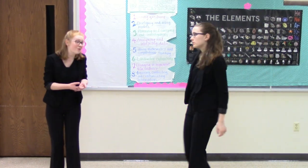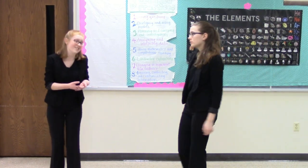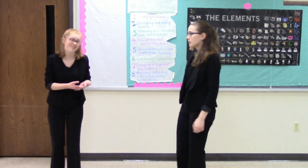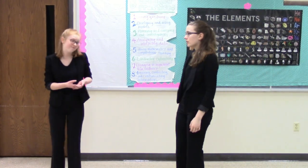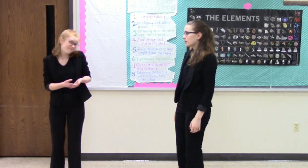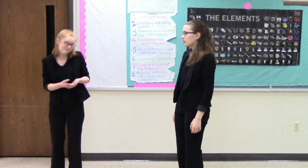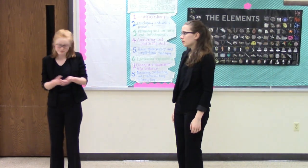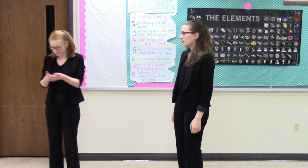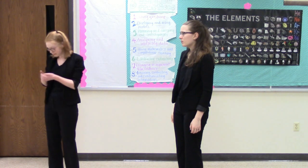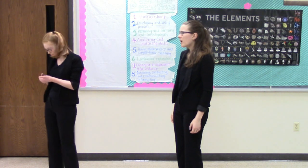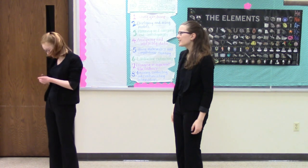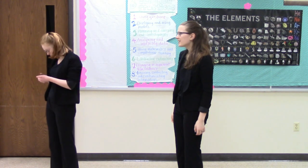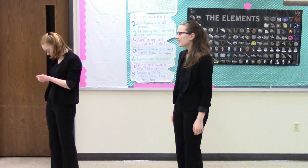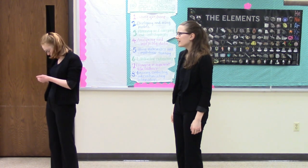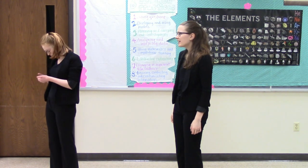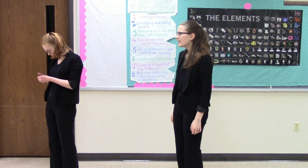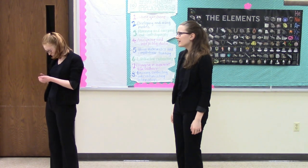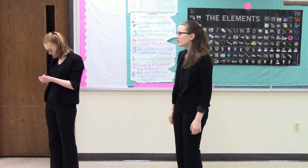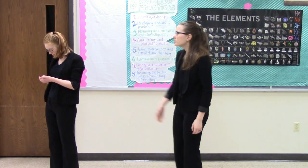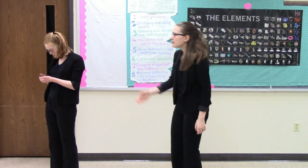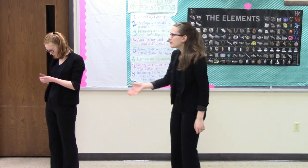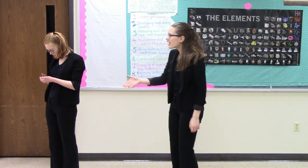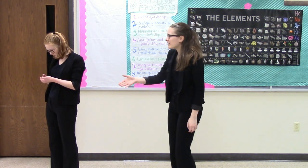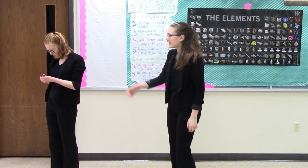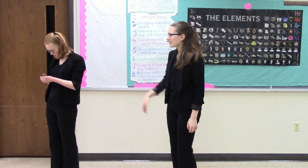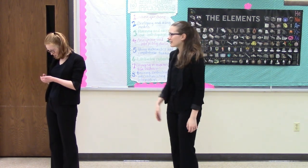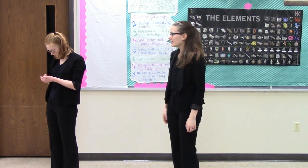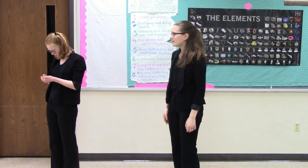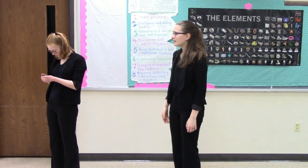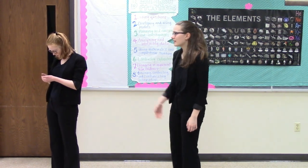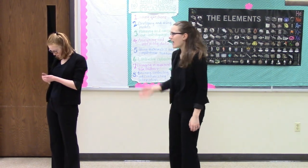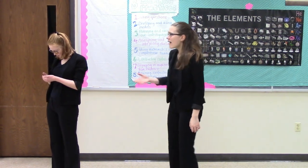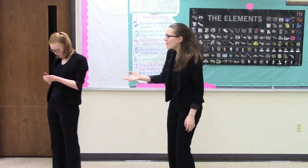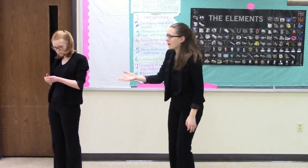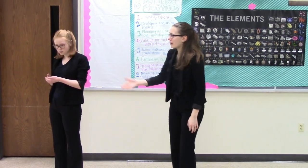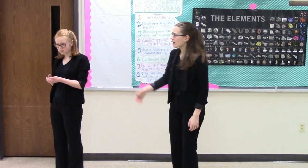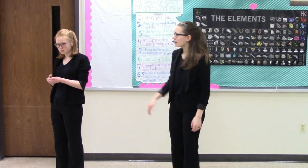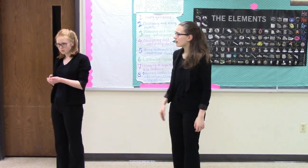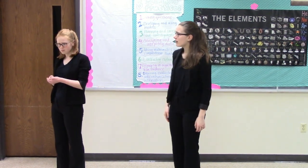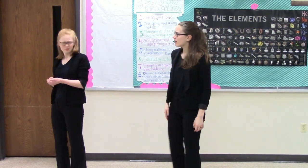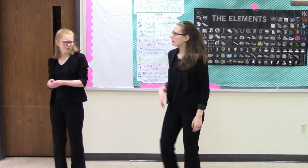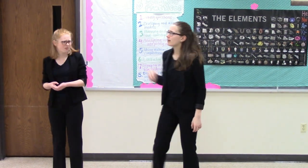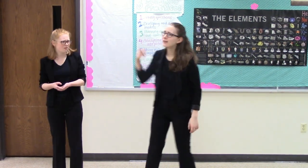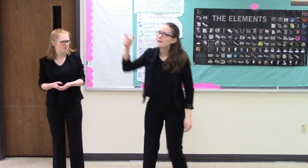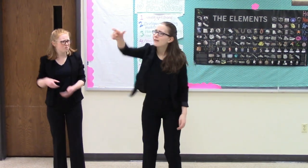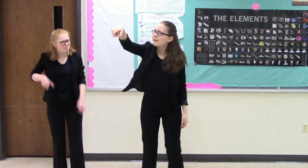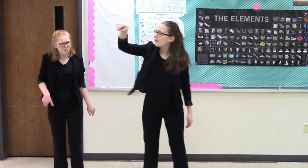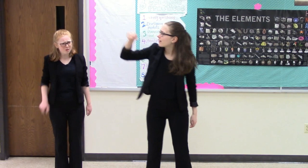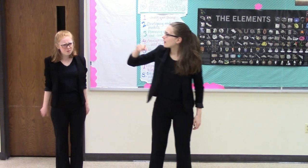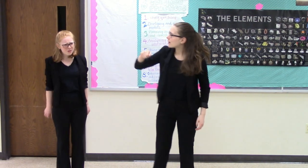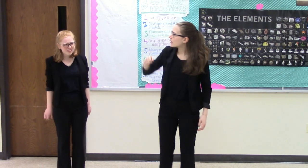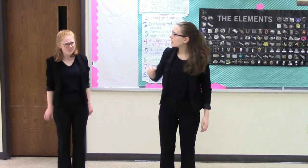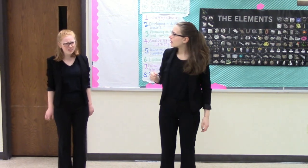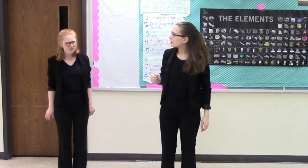busy. What? You do nothing. Ever. Well, you're the big sister.